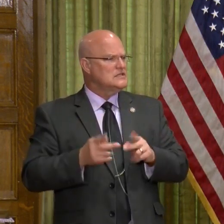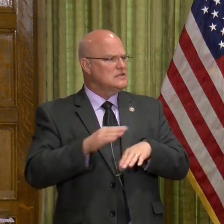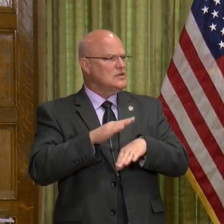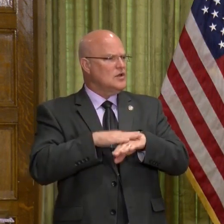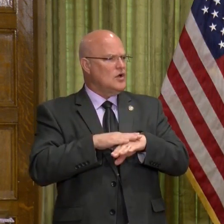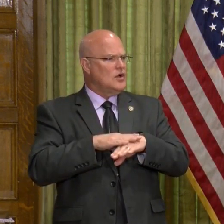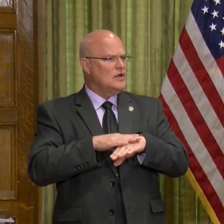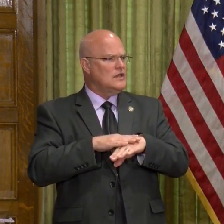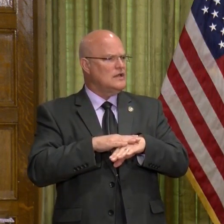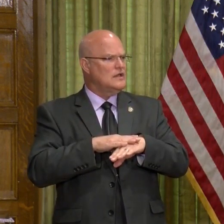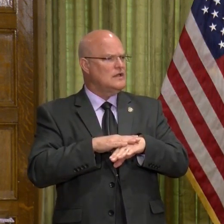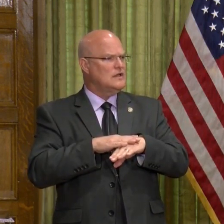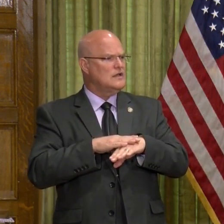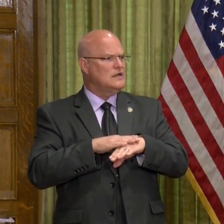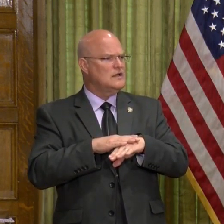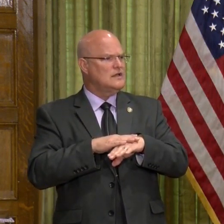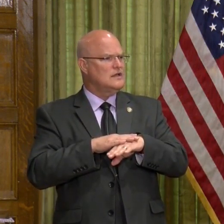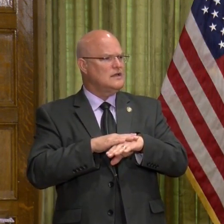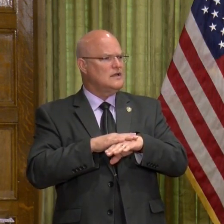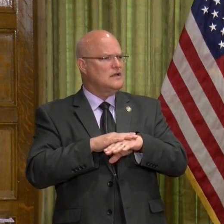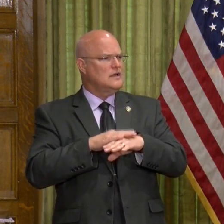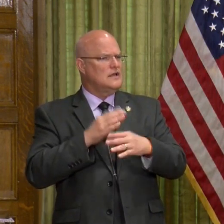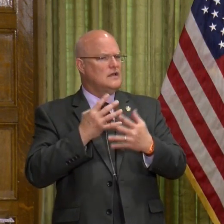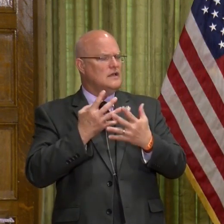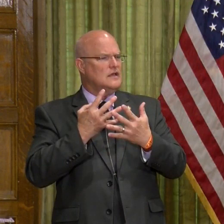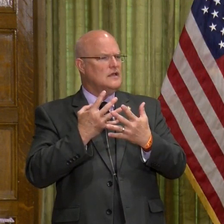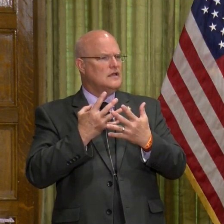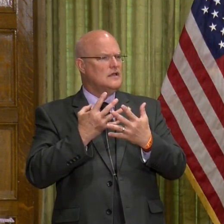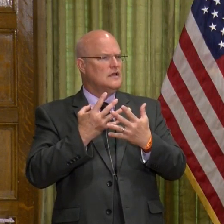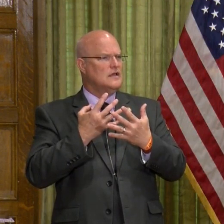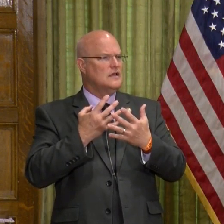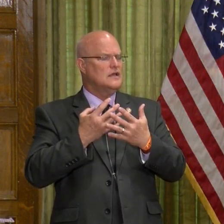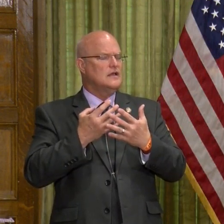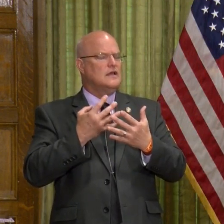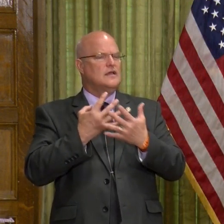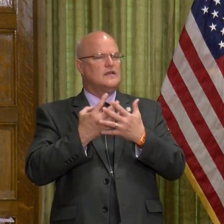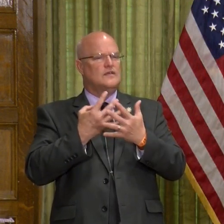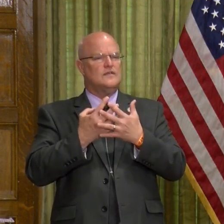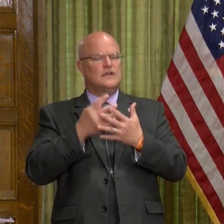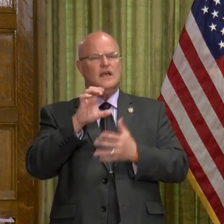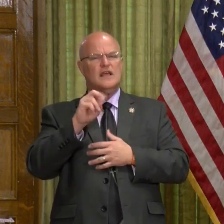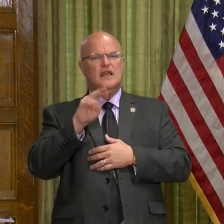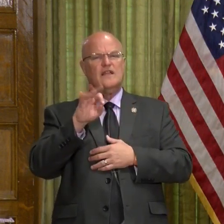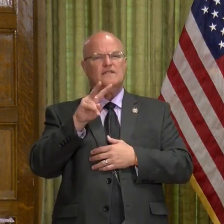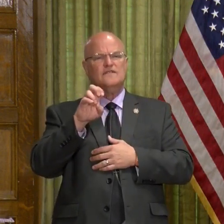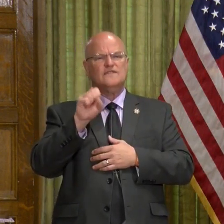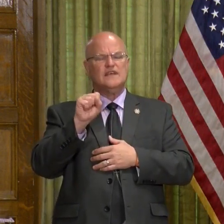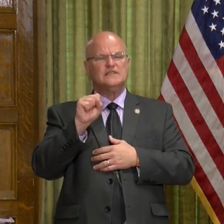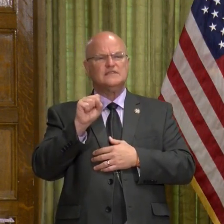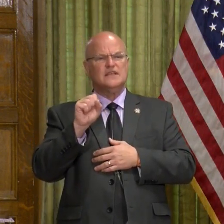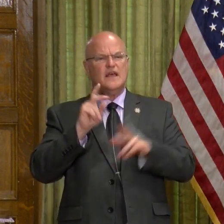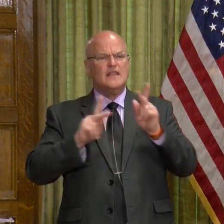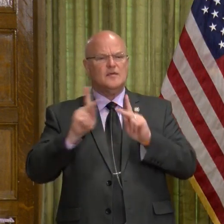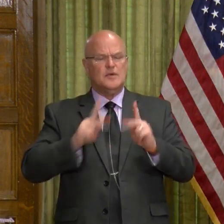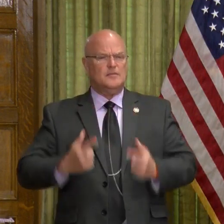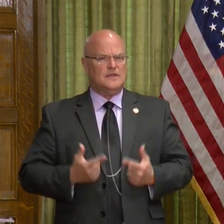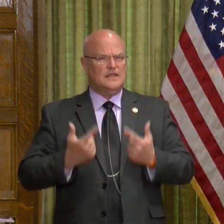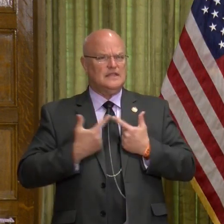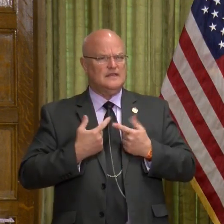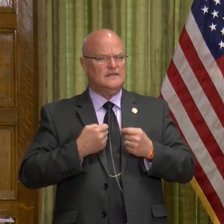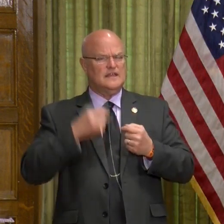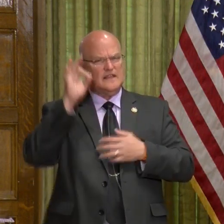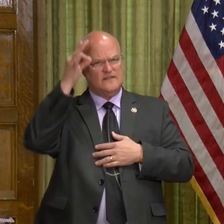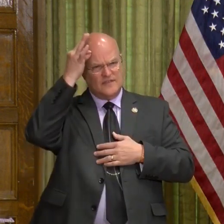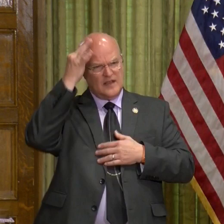evictions, given the Supreme Court ruling yesterday that applied to those living in federal